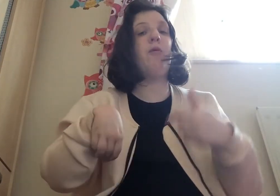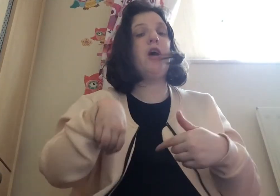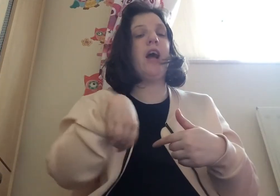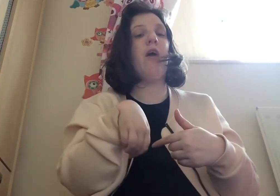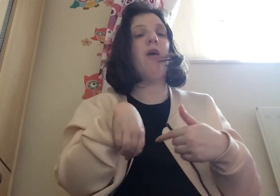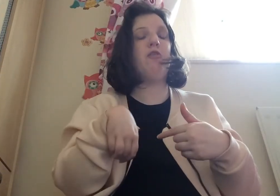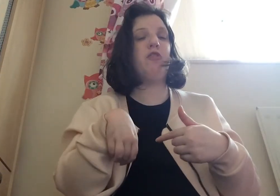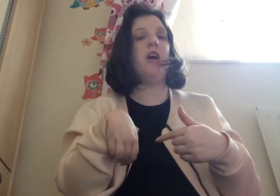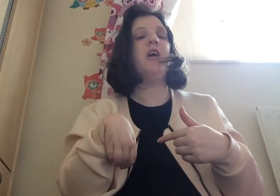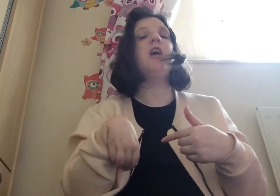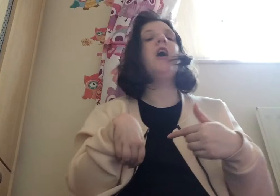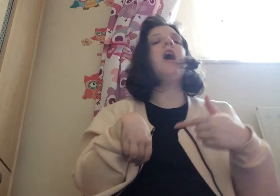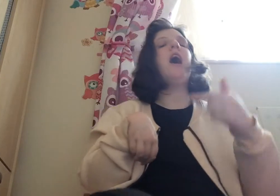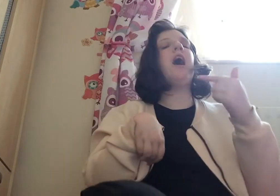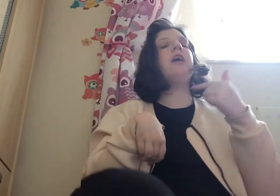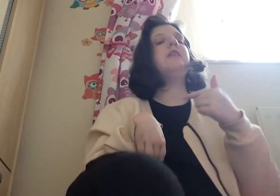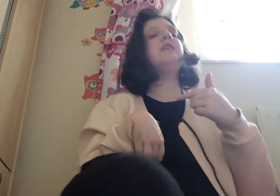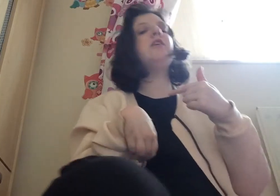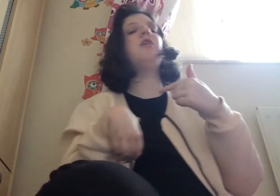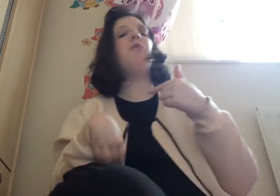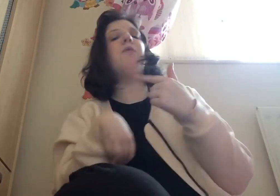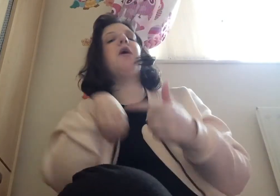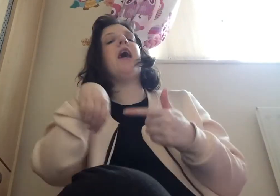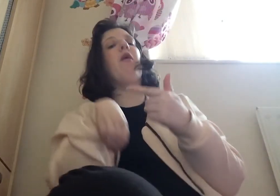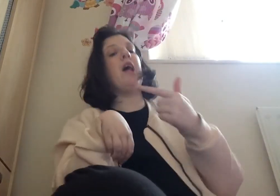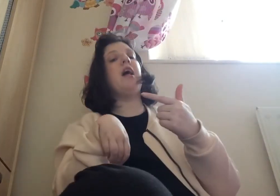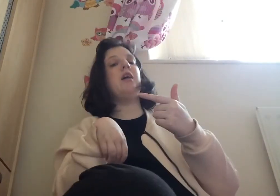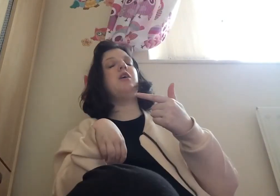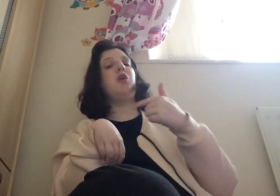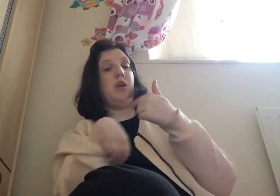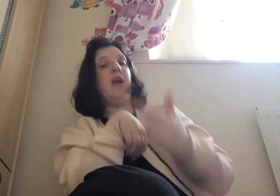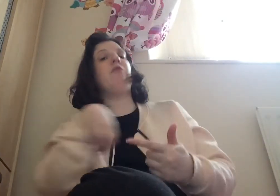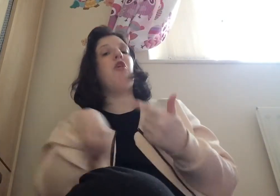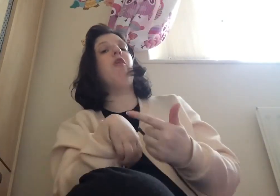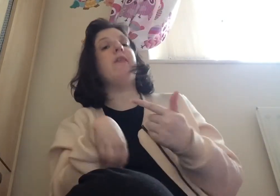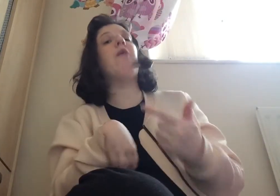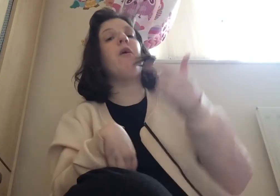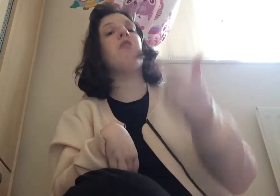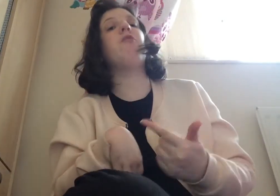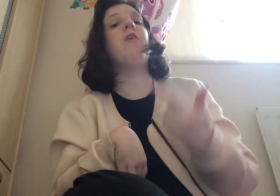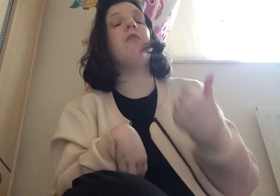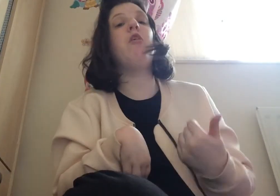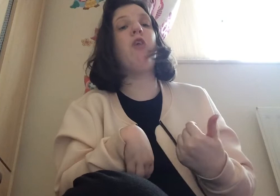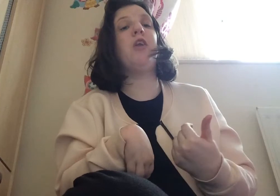work out after and we work out that it was courtney that were answering her and not grant